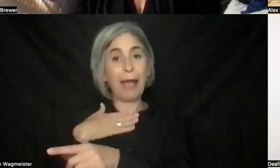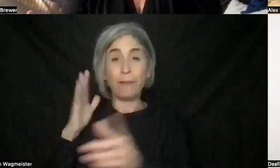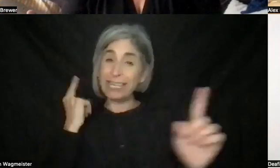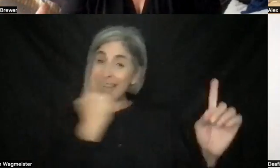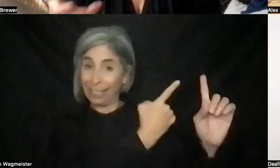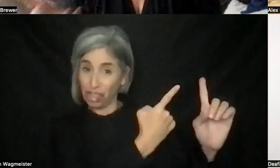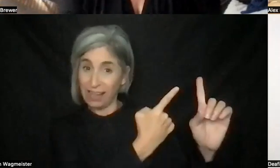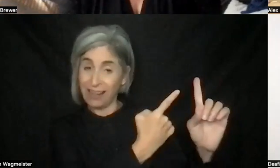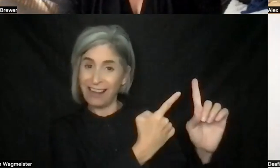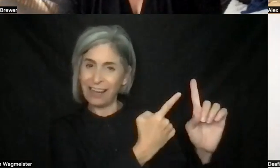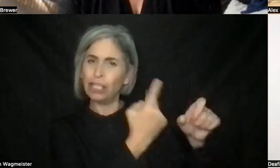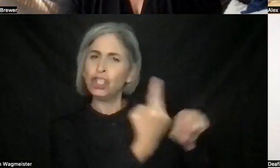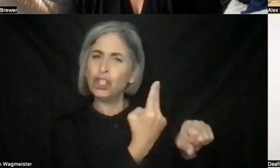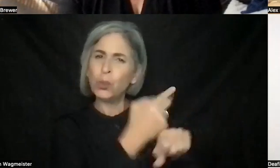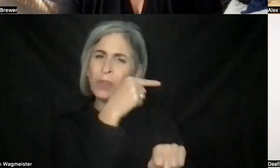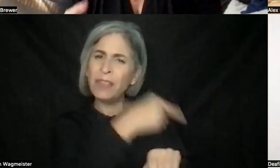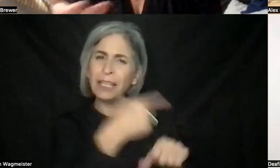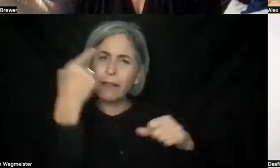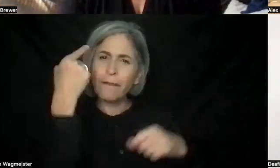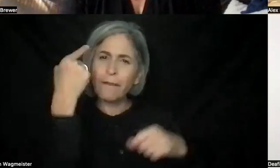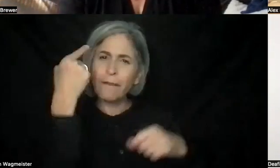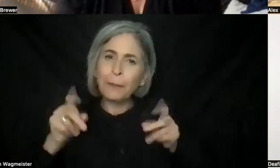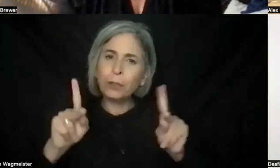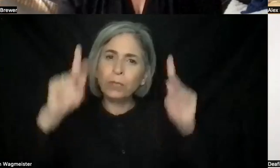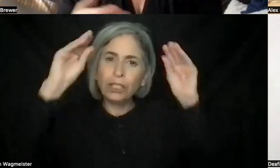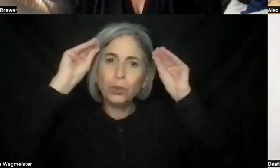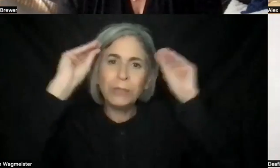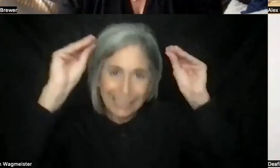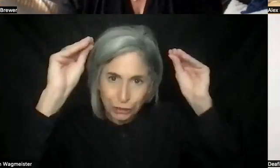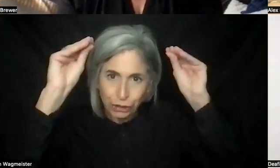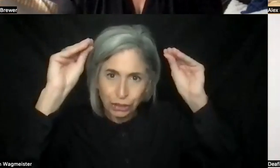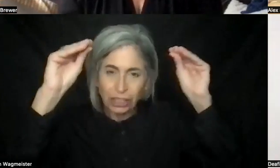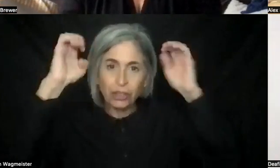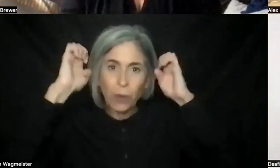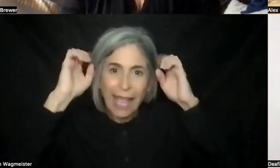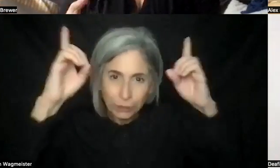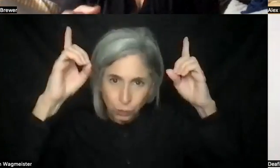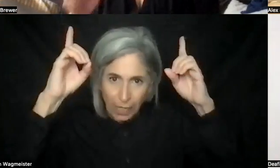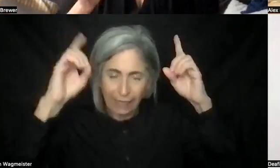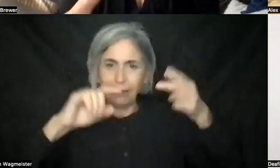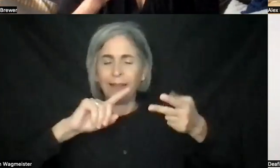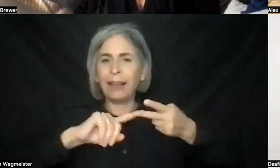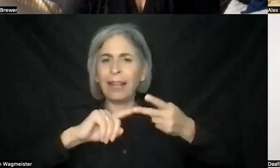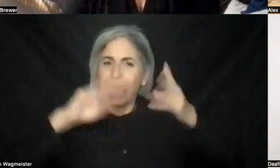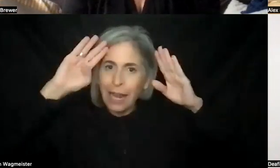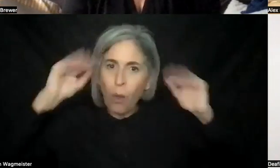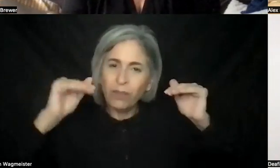use this as an as a opportunity to teach and to educate and to hopefully through that